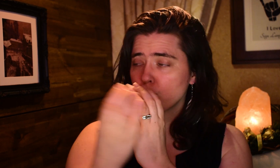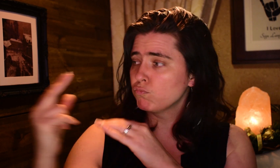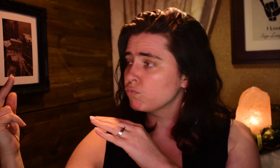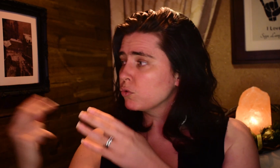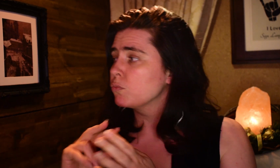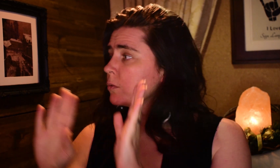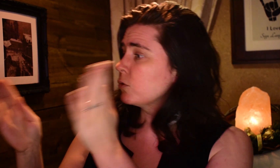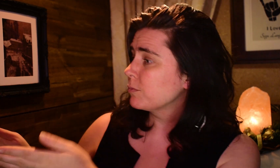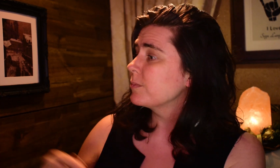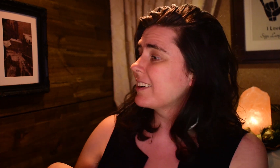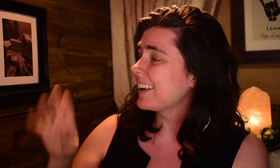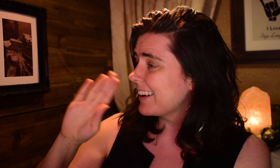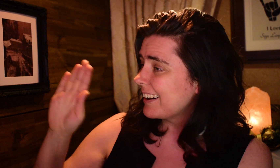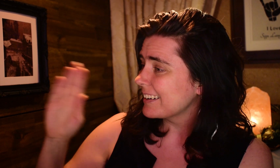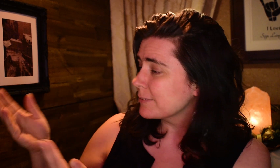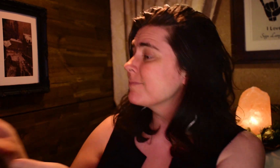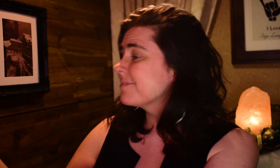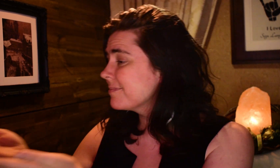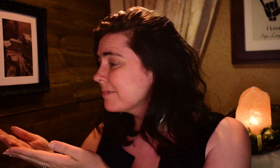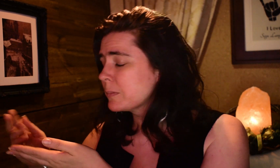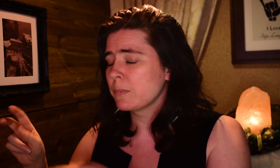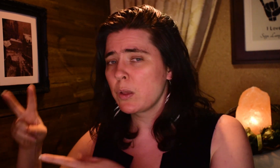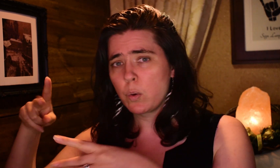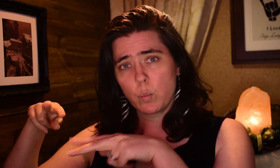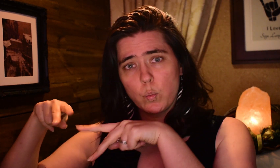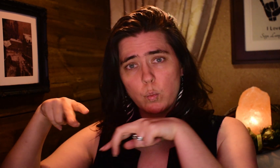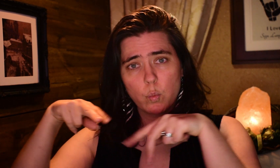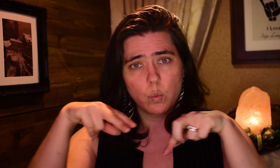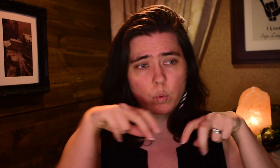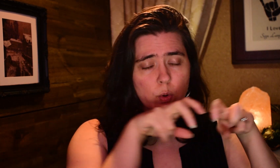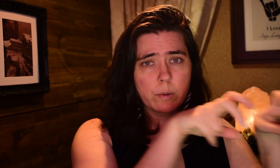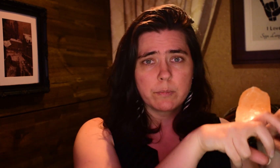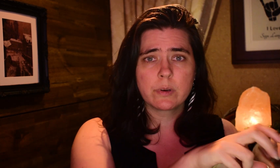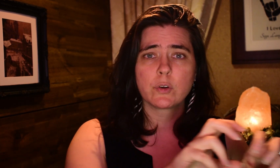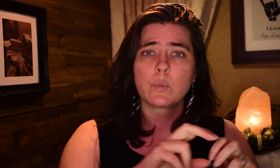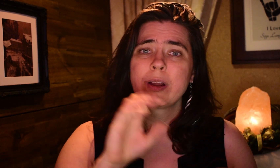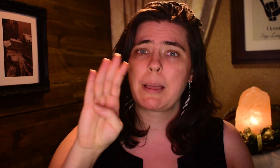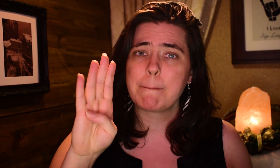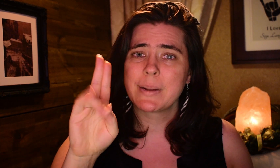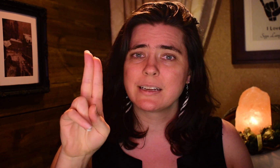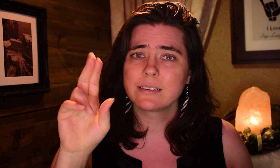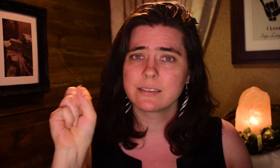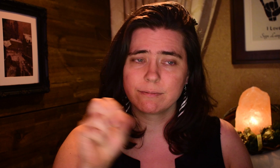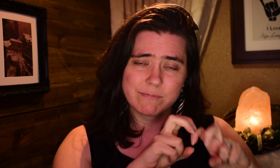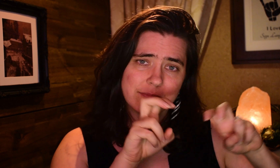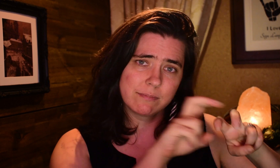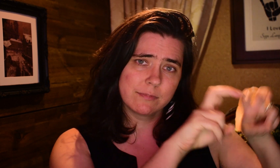So I would have their class, and then I would walk with them to the bus.